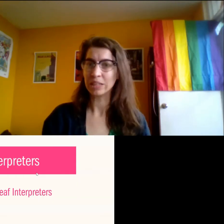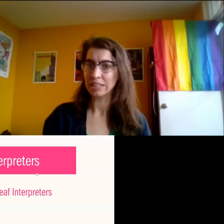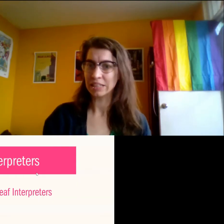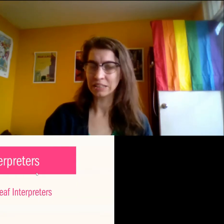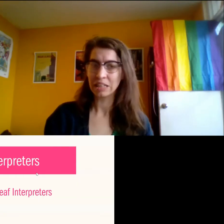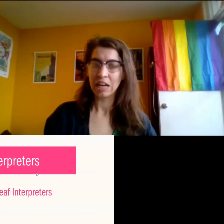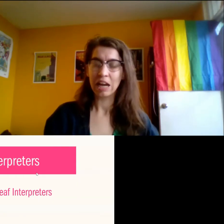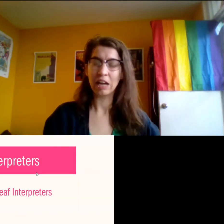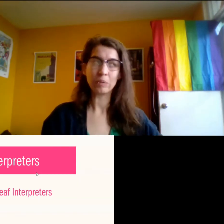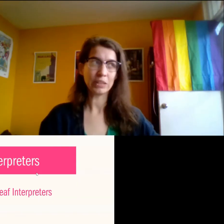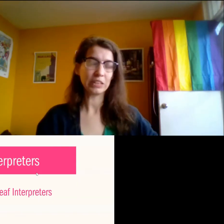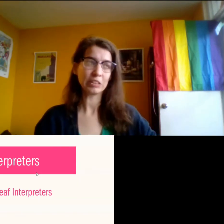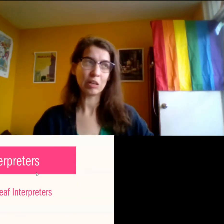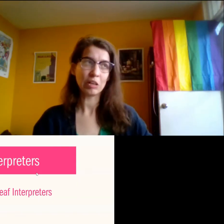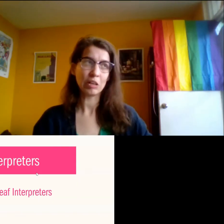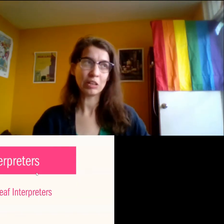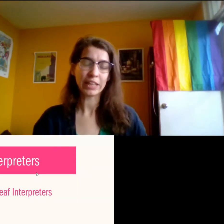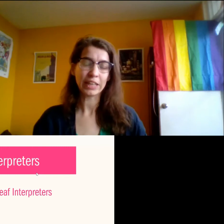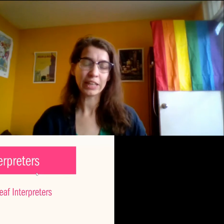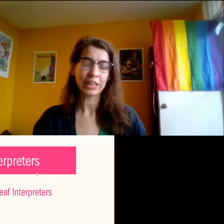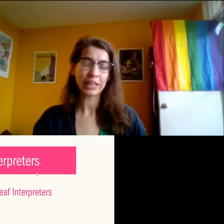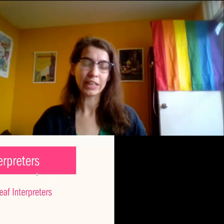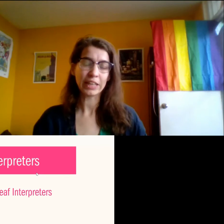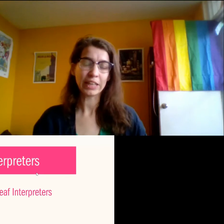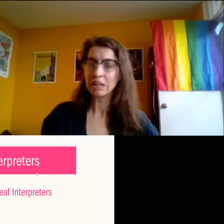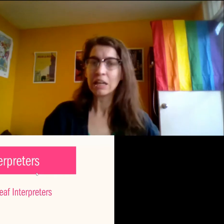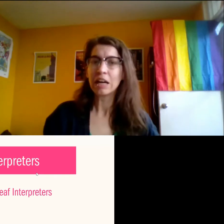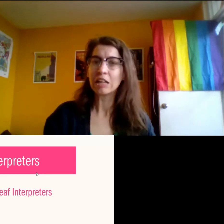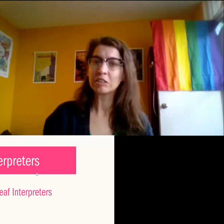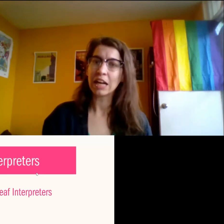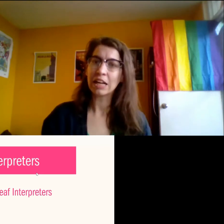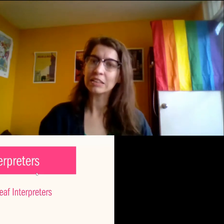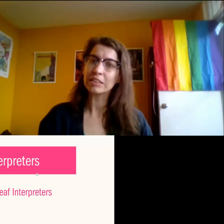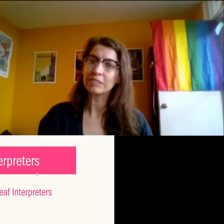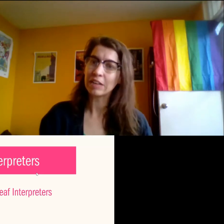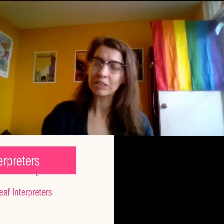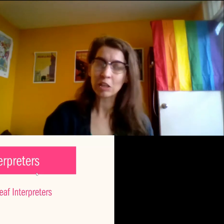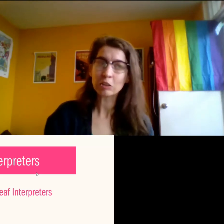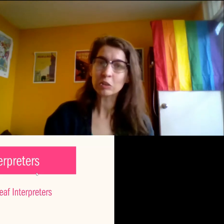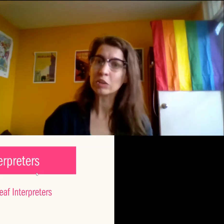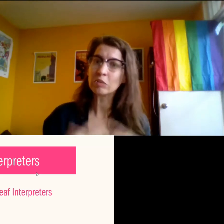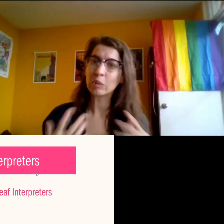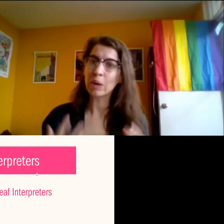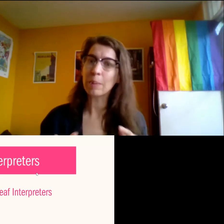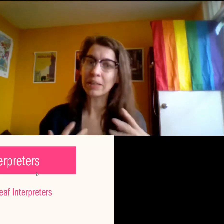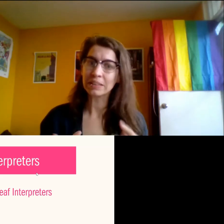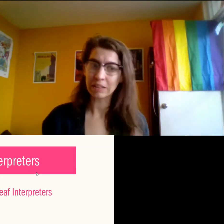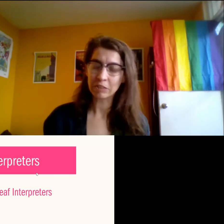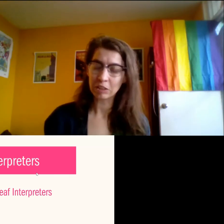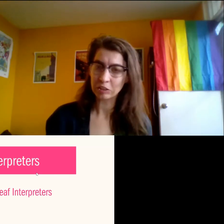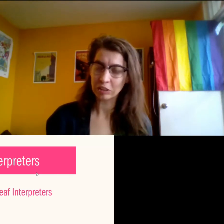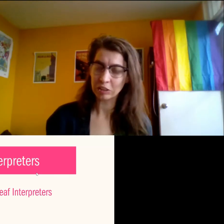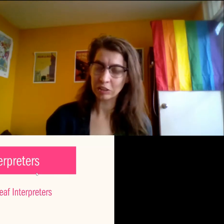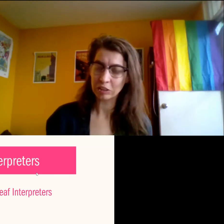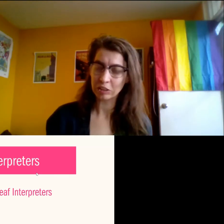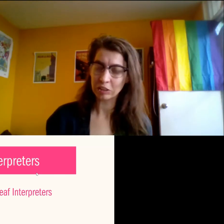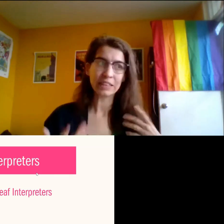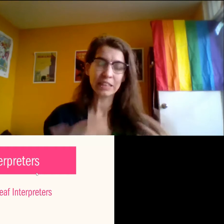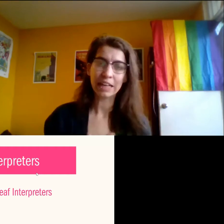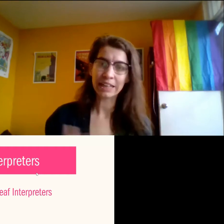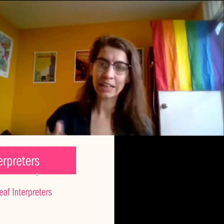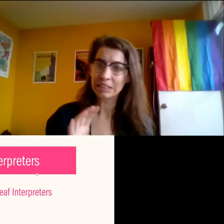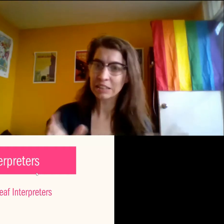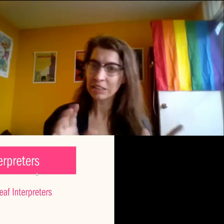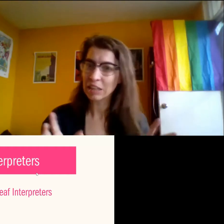where somebody is, uh, what is called a coda, a child of deaf adults or grew up in the deaf culture.